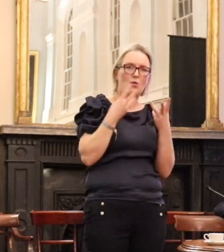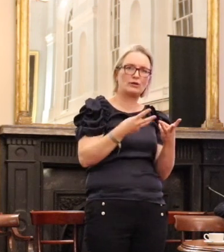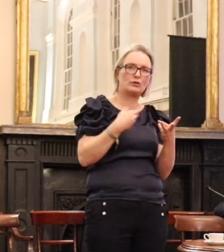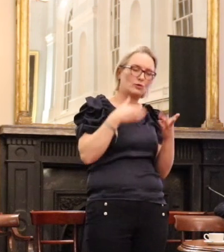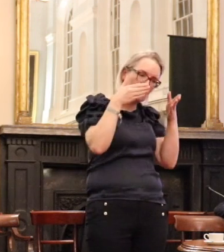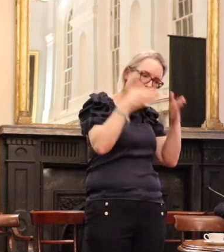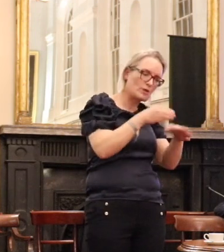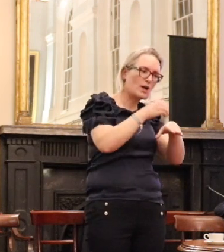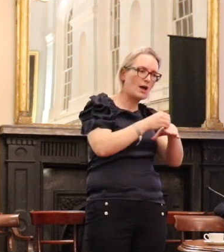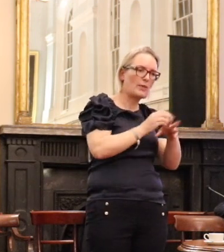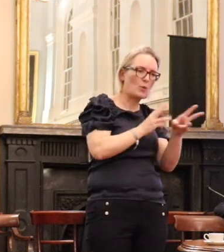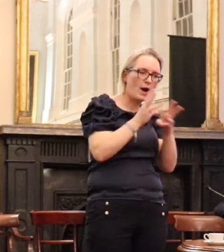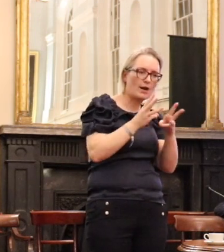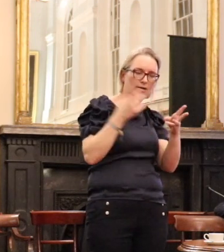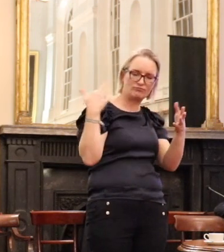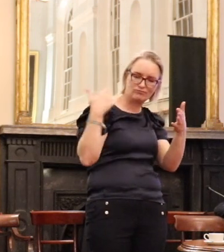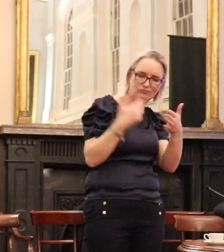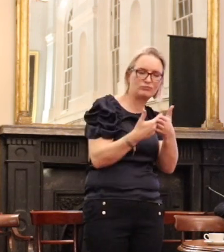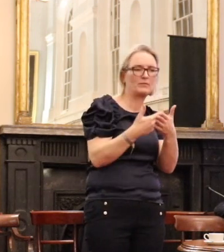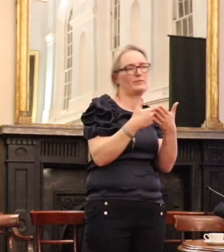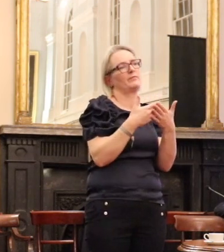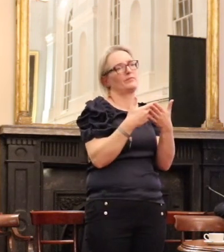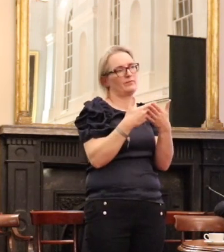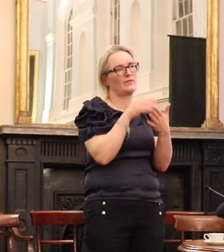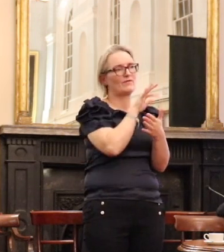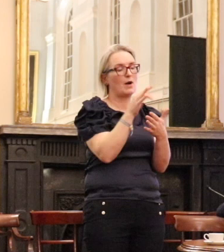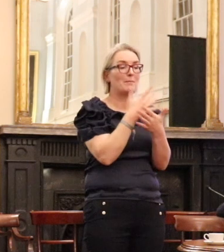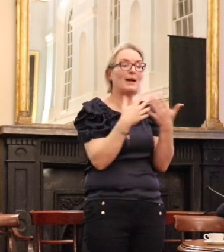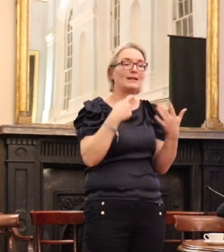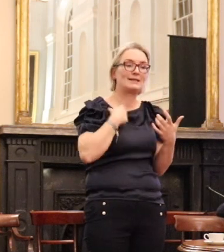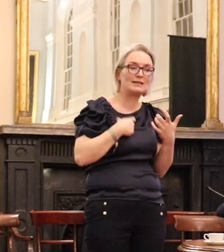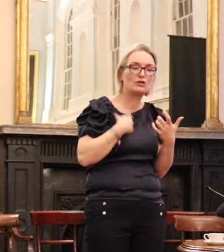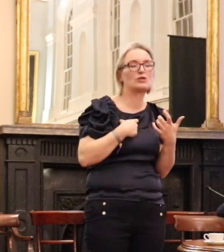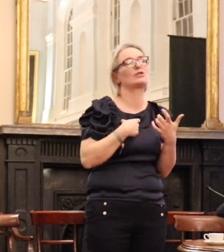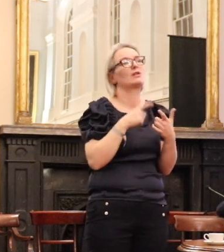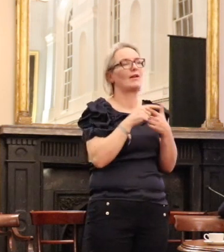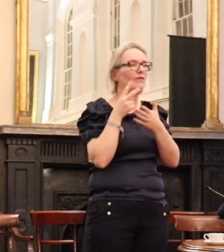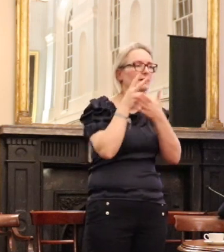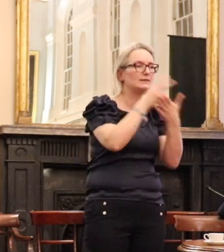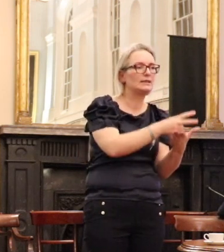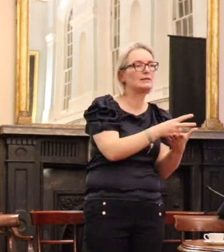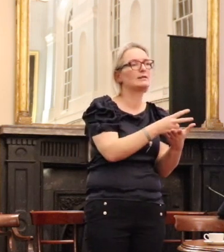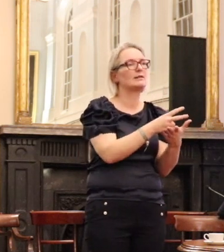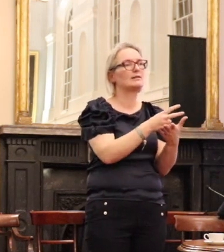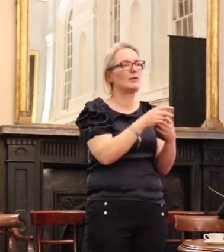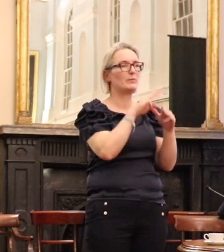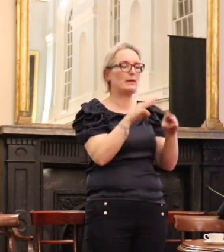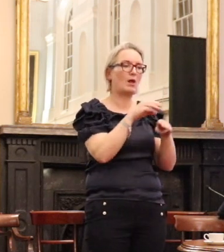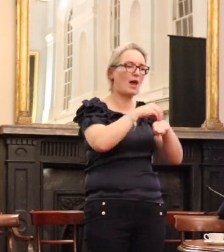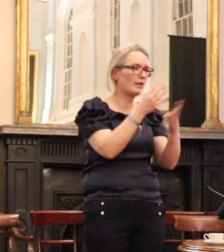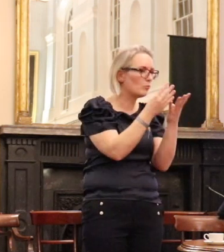on the work of so many lawyers in the FLAG, so many volunteers, so many people who have sat on the